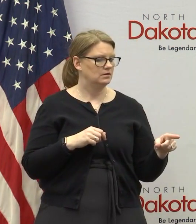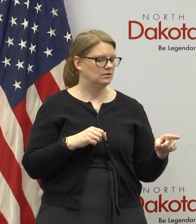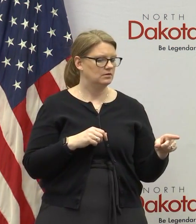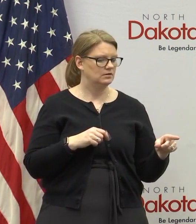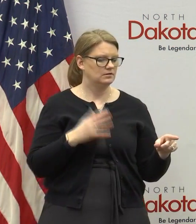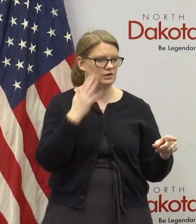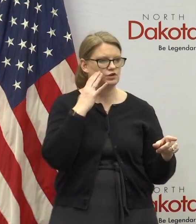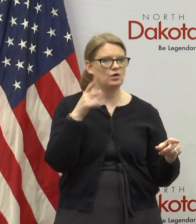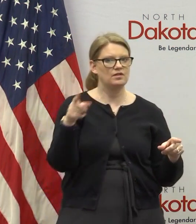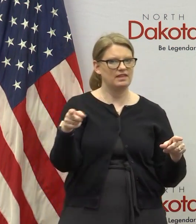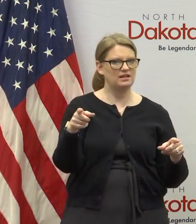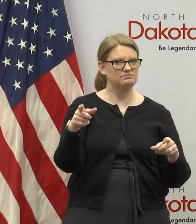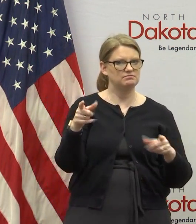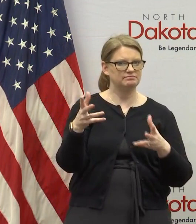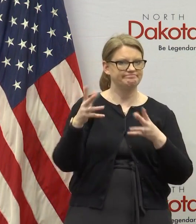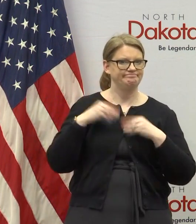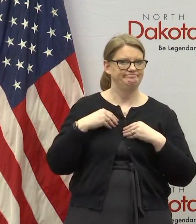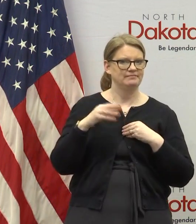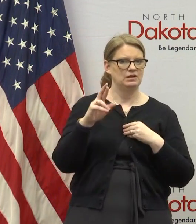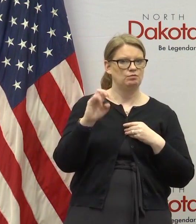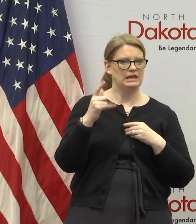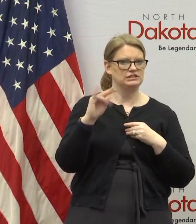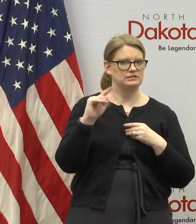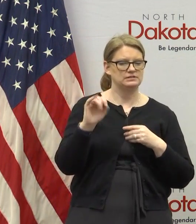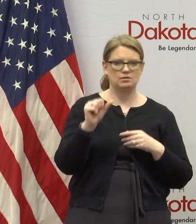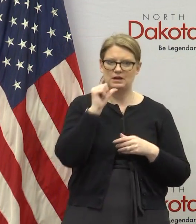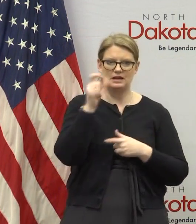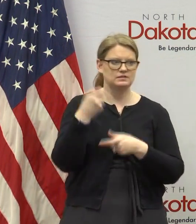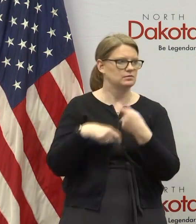you know they got three agents so we are not at this time